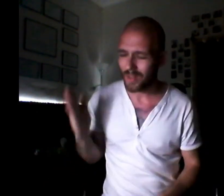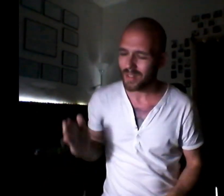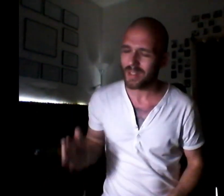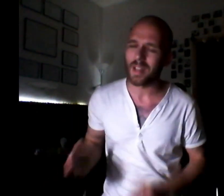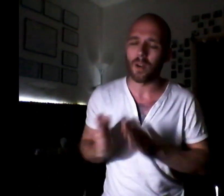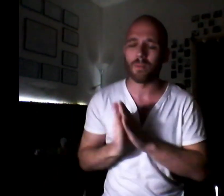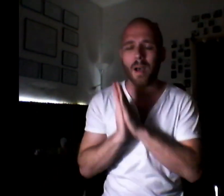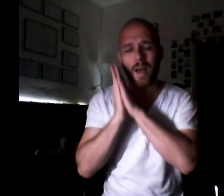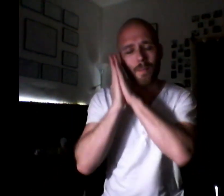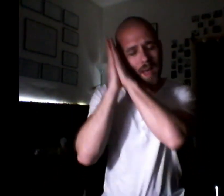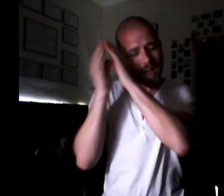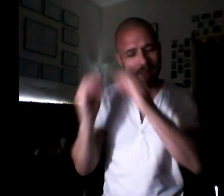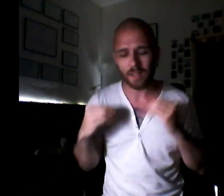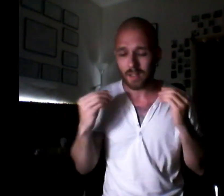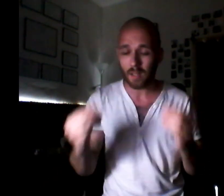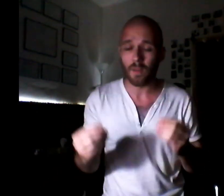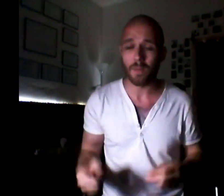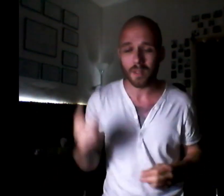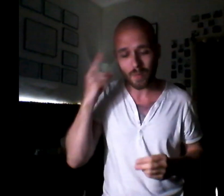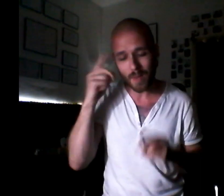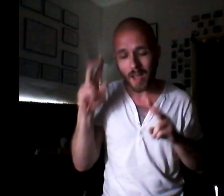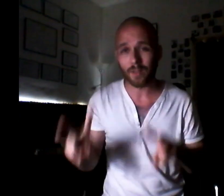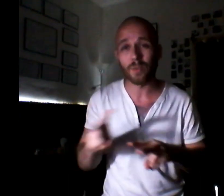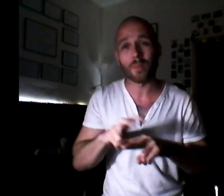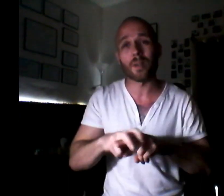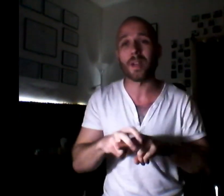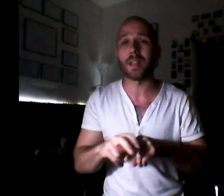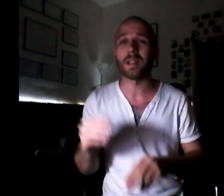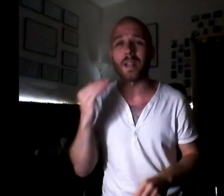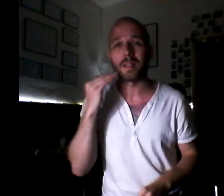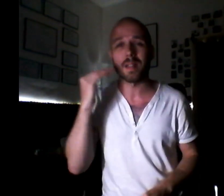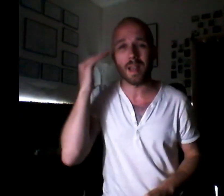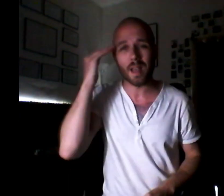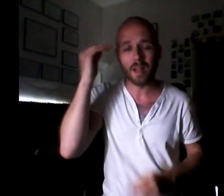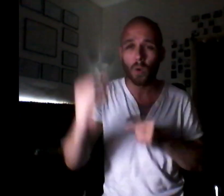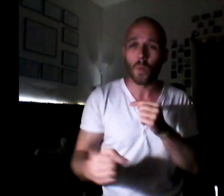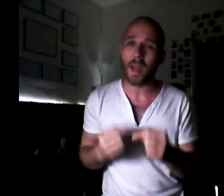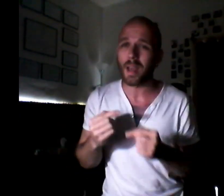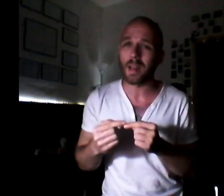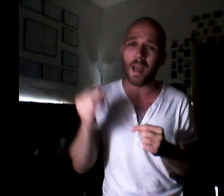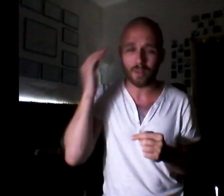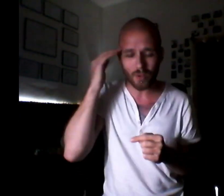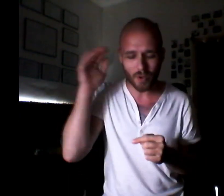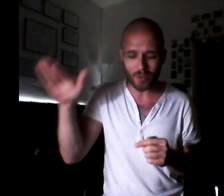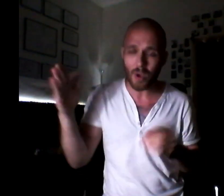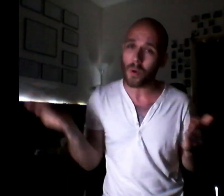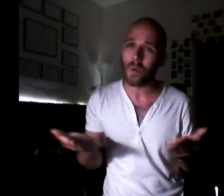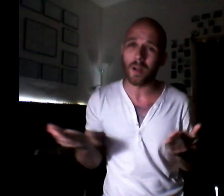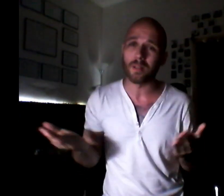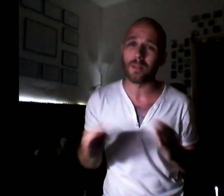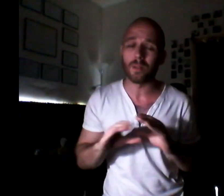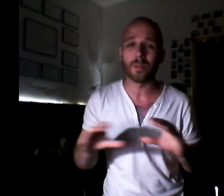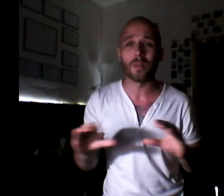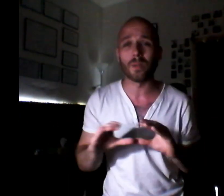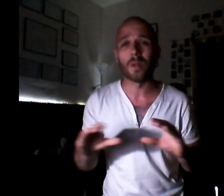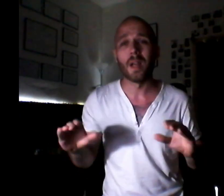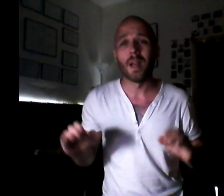sitting on the side of my bed Giving peace of mind to my restless head When I don't know what to do